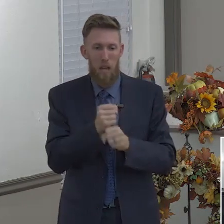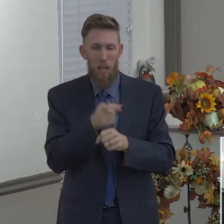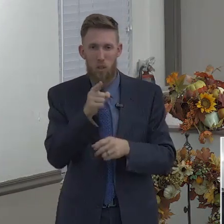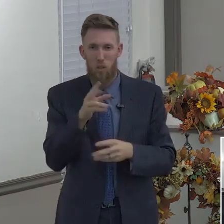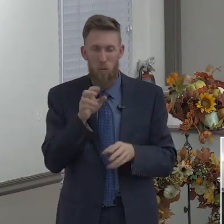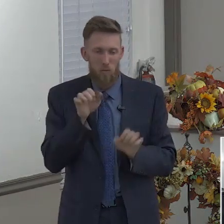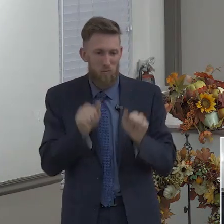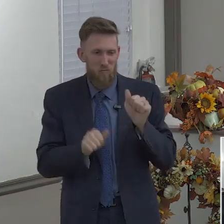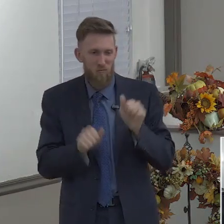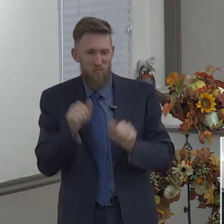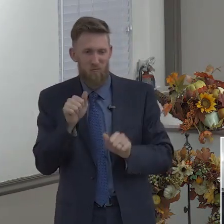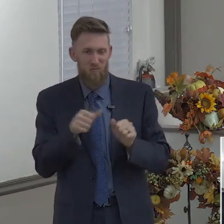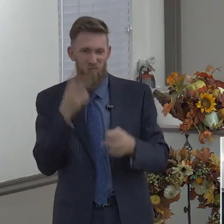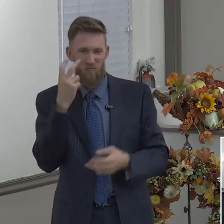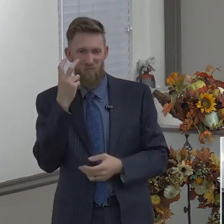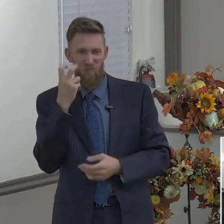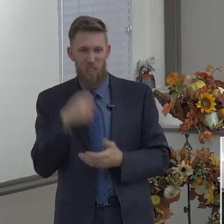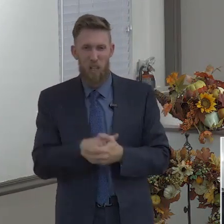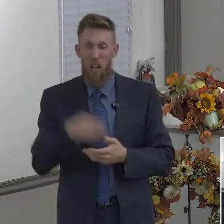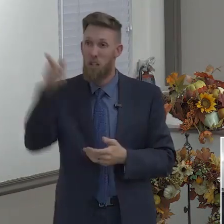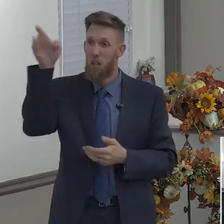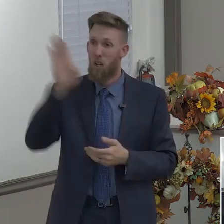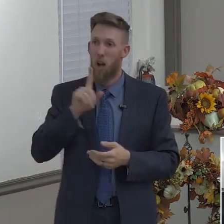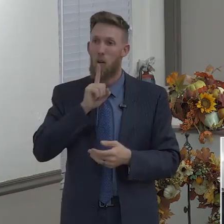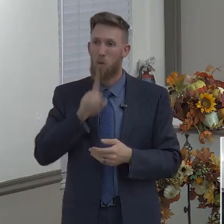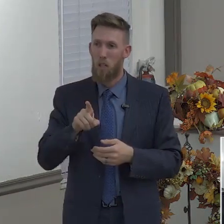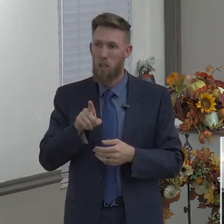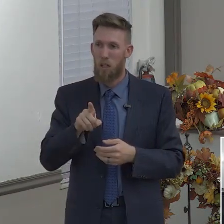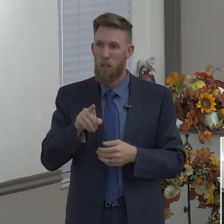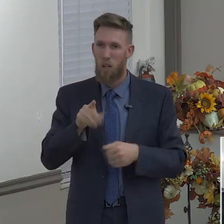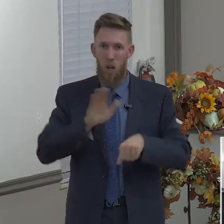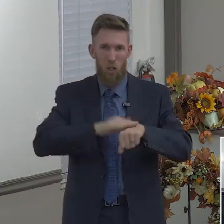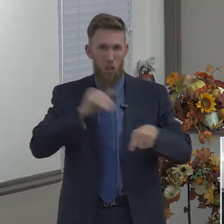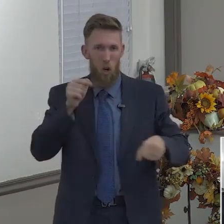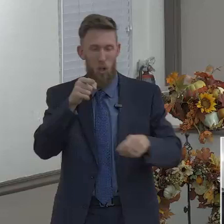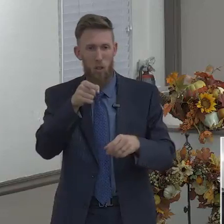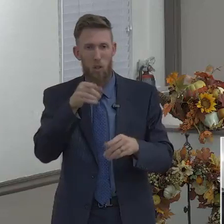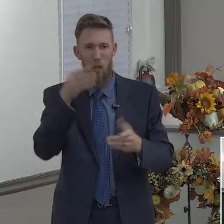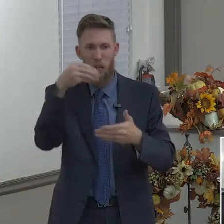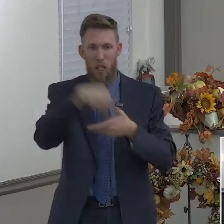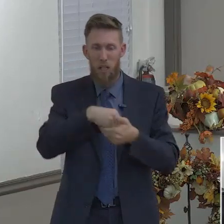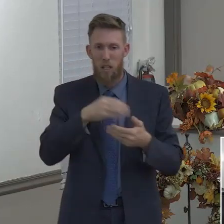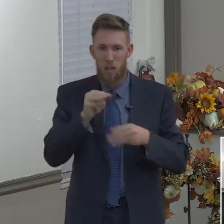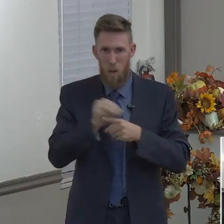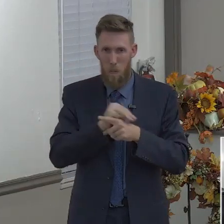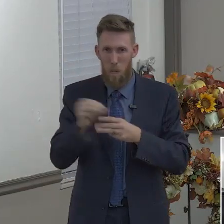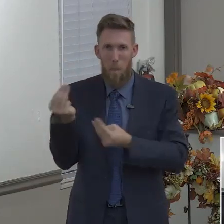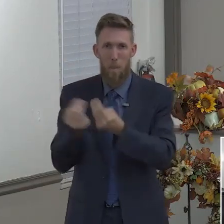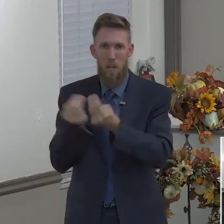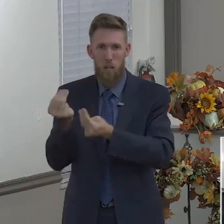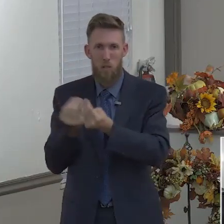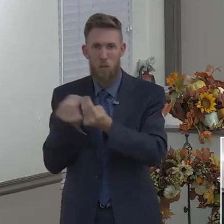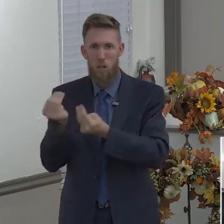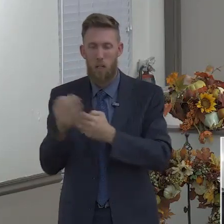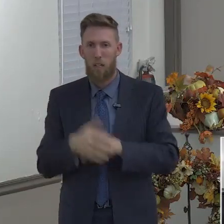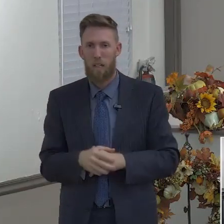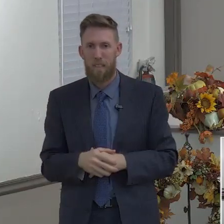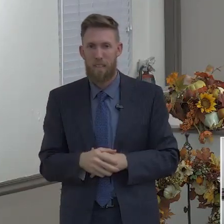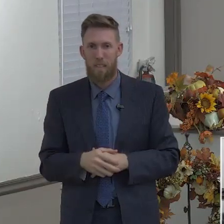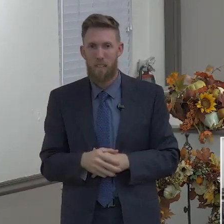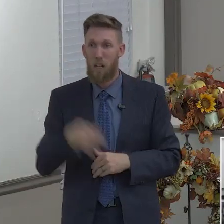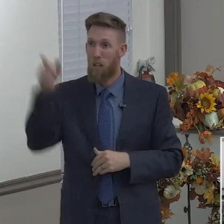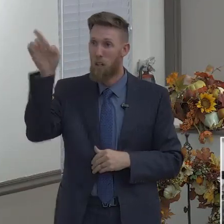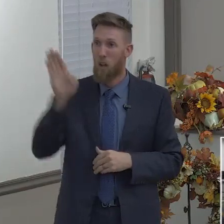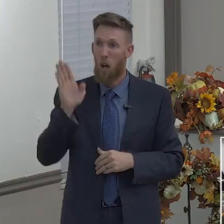Is that really what he wants you to do? Are you sure about that? And God will call you to things. And if you're not